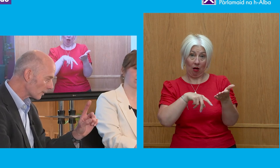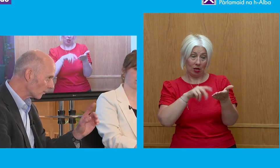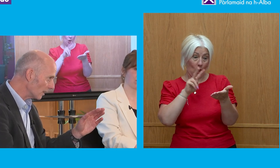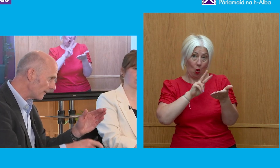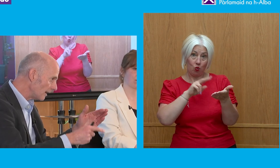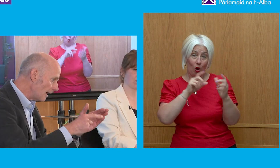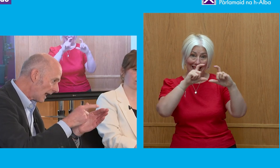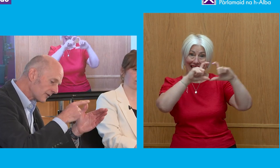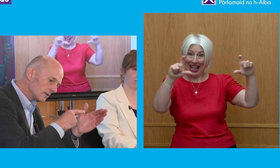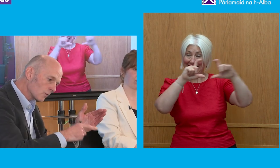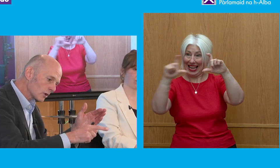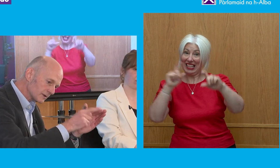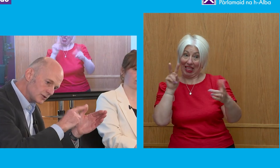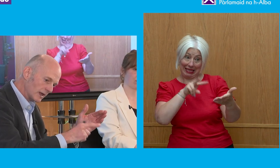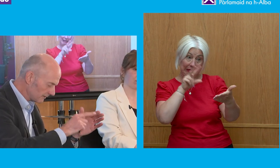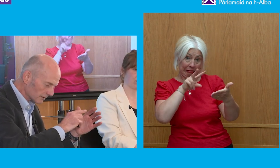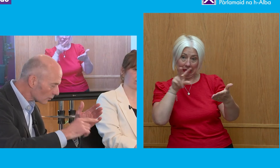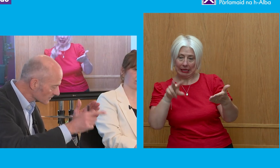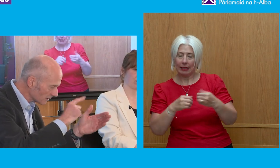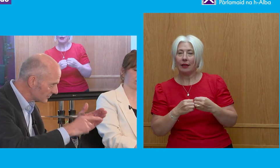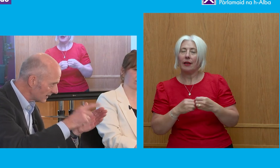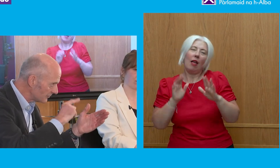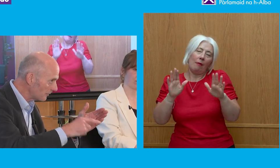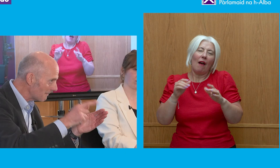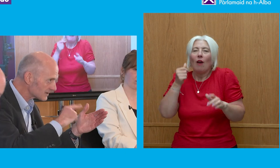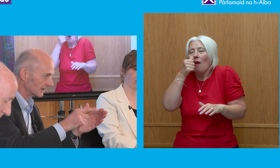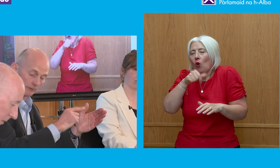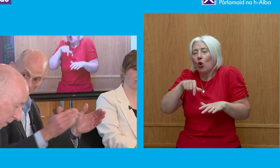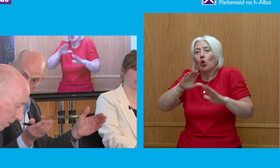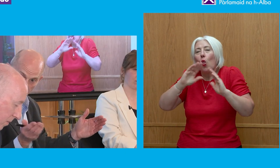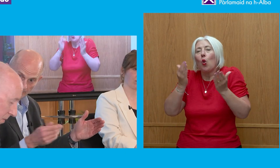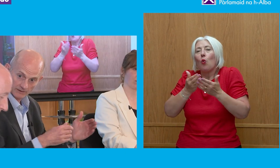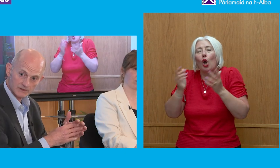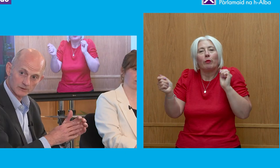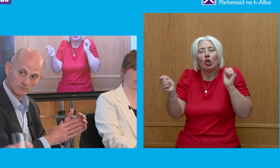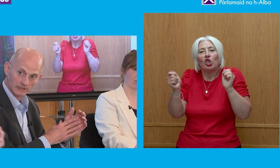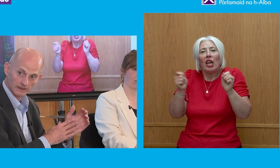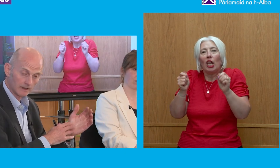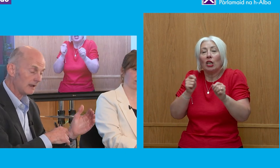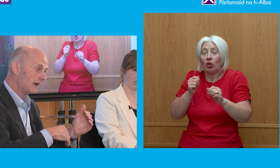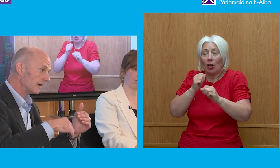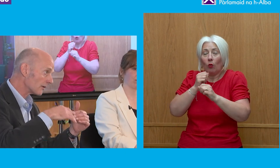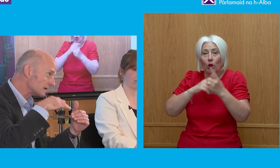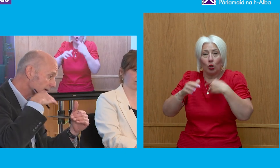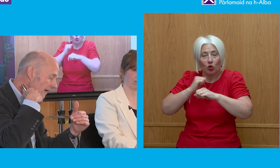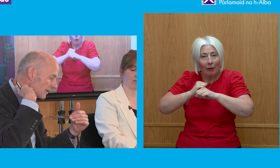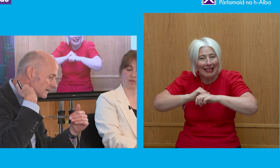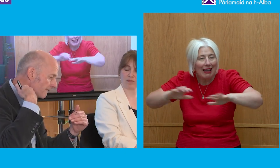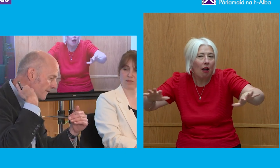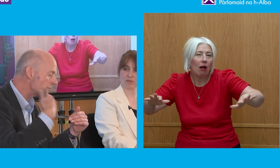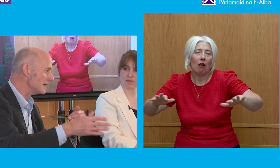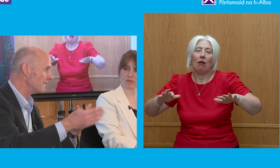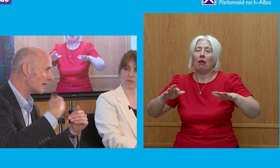very final quick word. I think the world is, of course, world has changed dramatically around this, the advent of social media. And there is